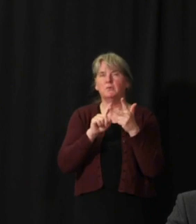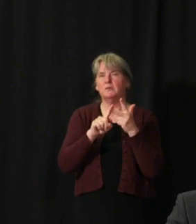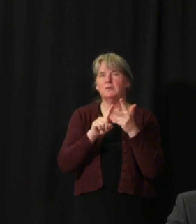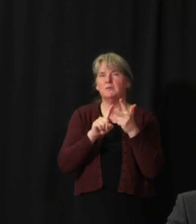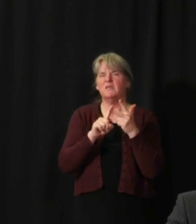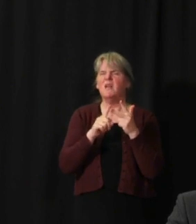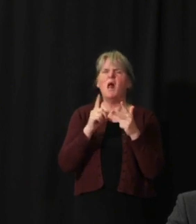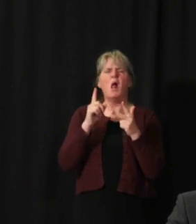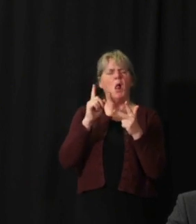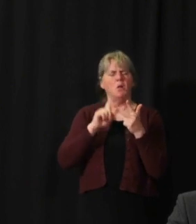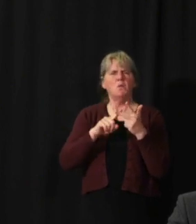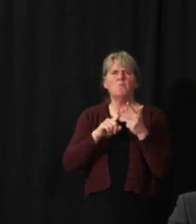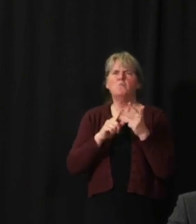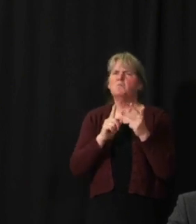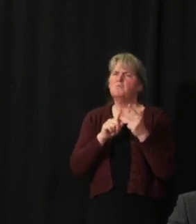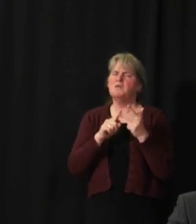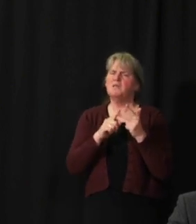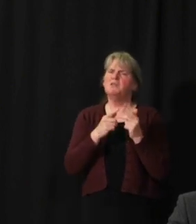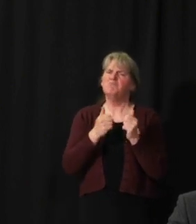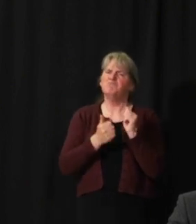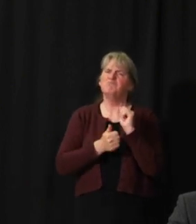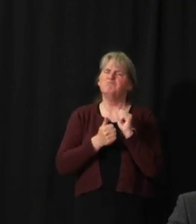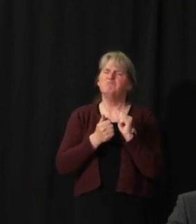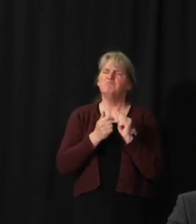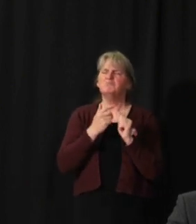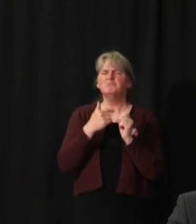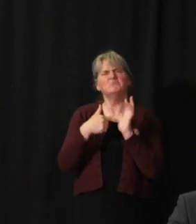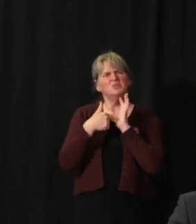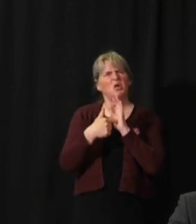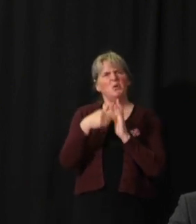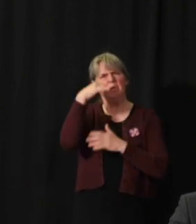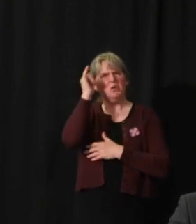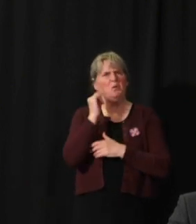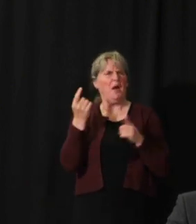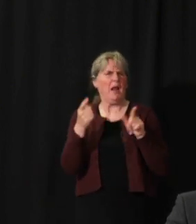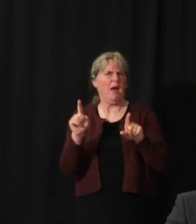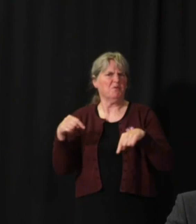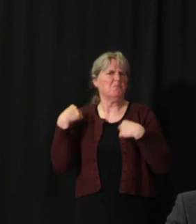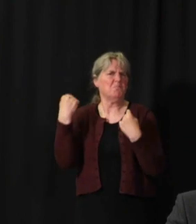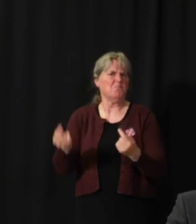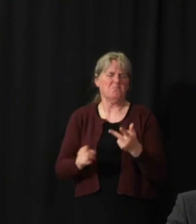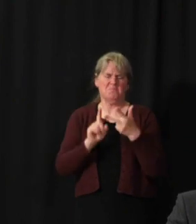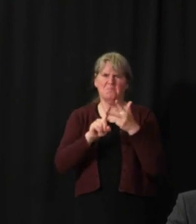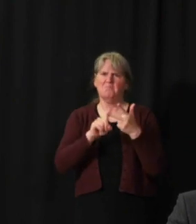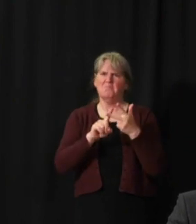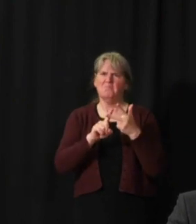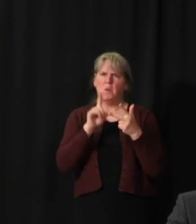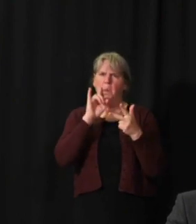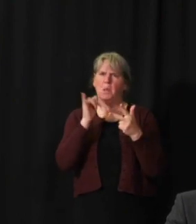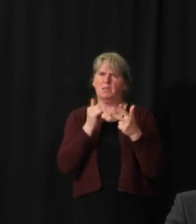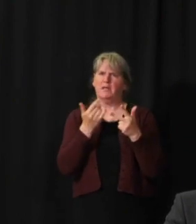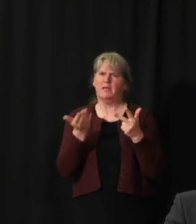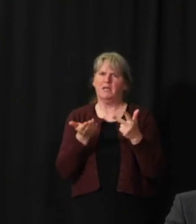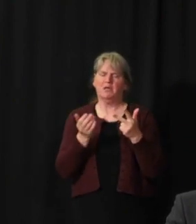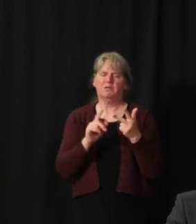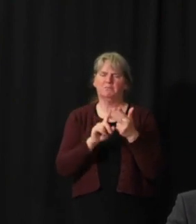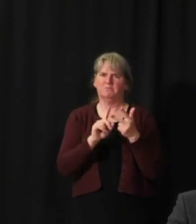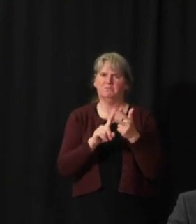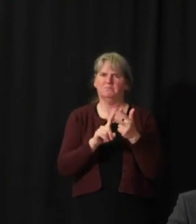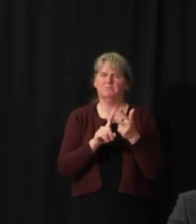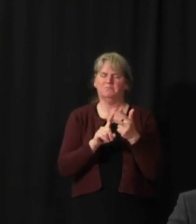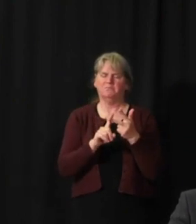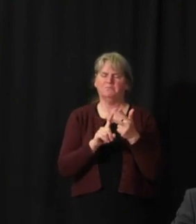what is most represented in the Yukon case. And this is the best scenario in cases in terms of disease